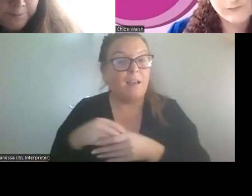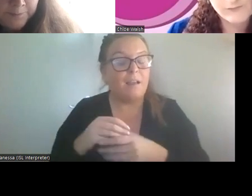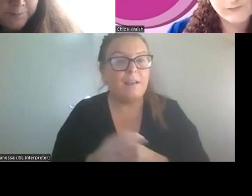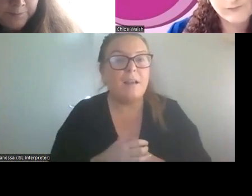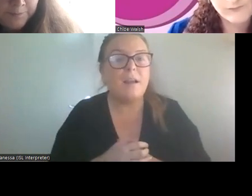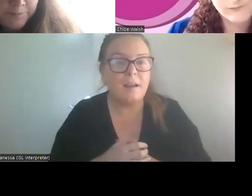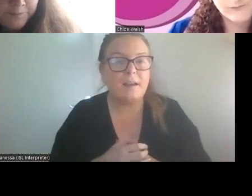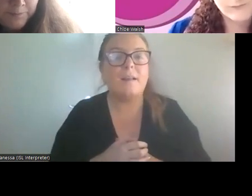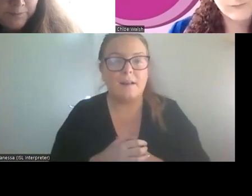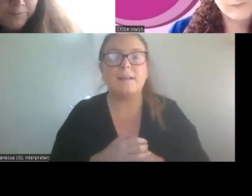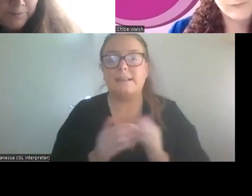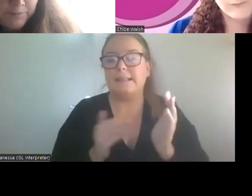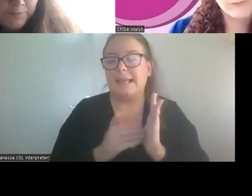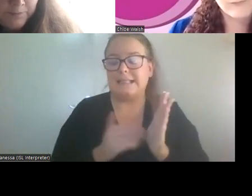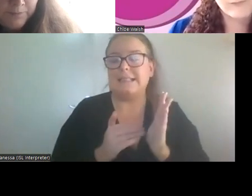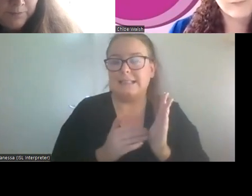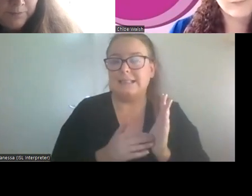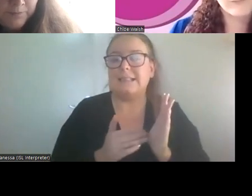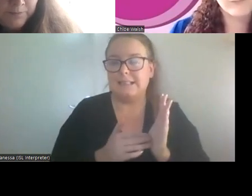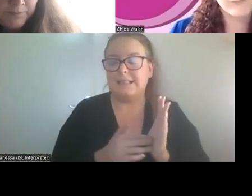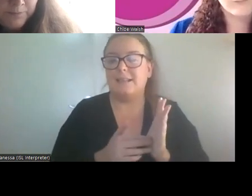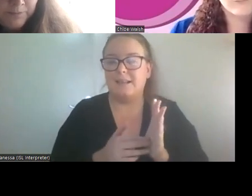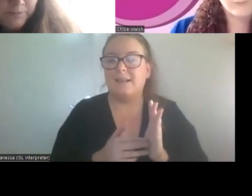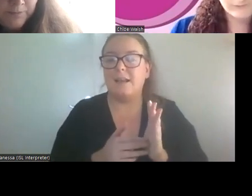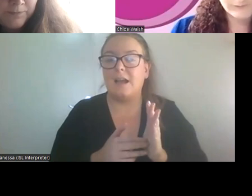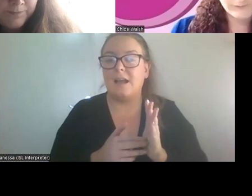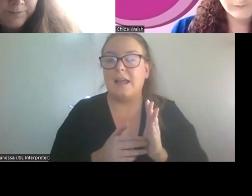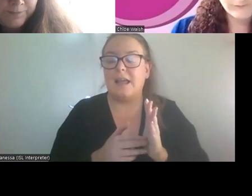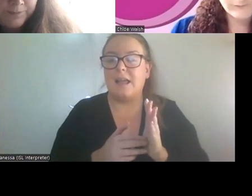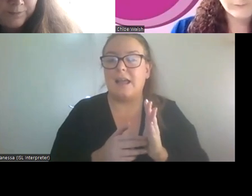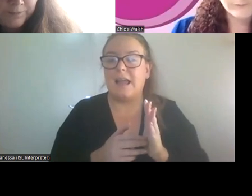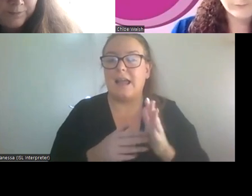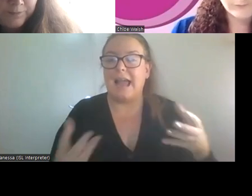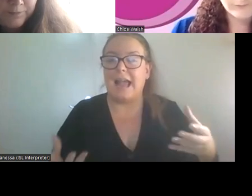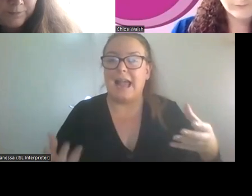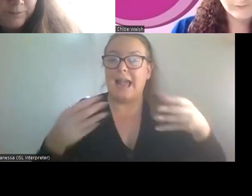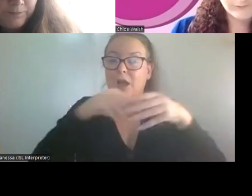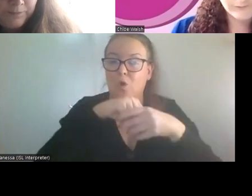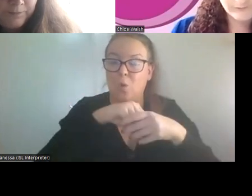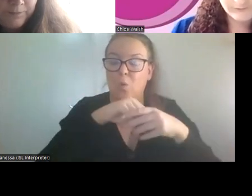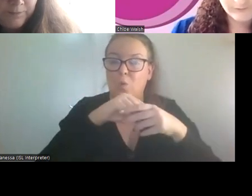the inclusive, the inclusive research network of Ireland.